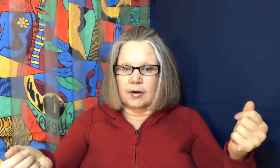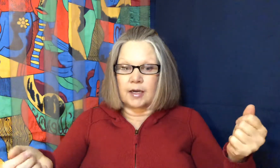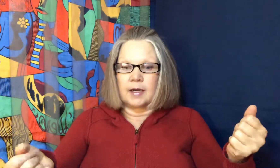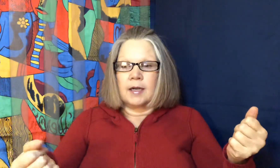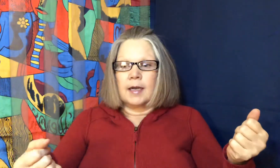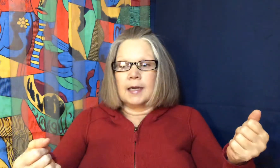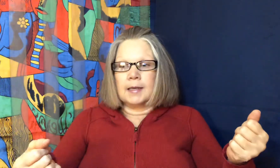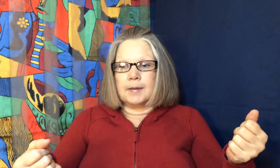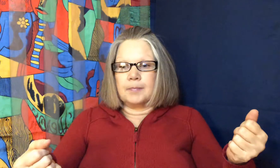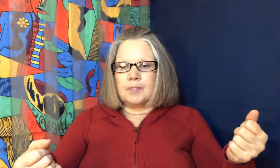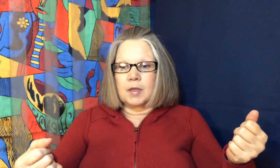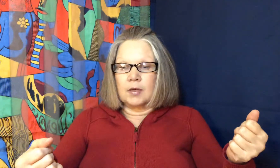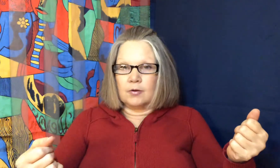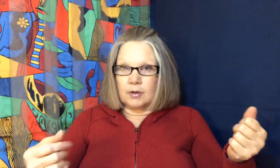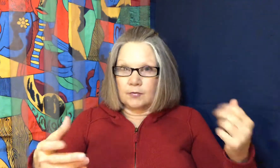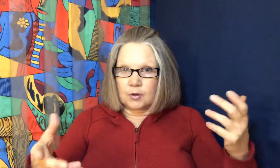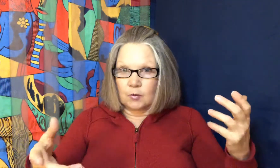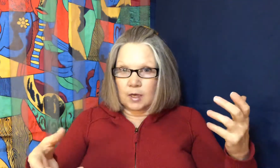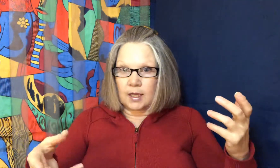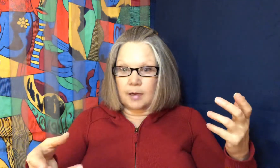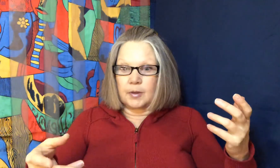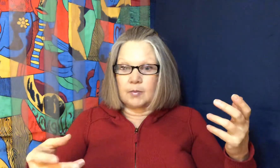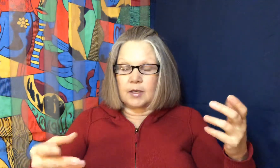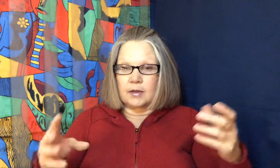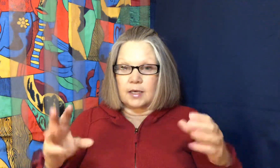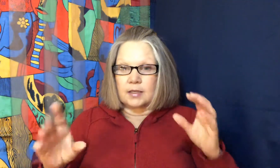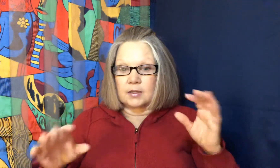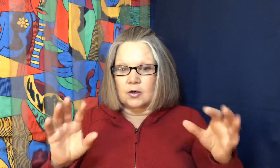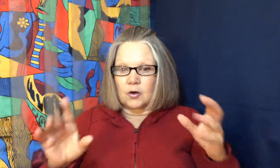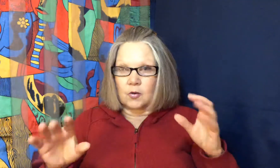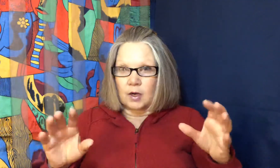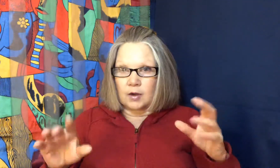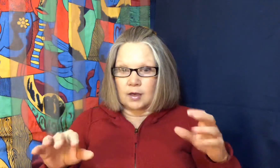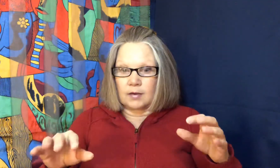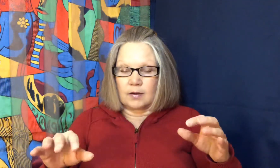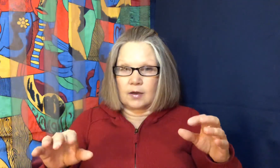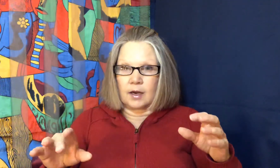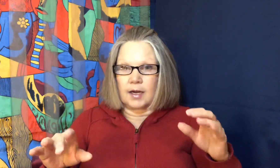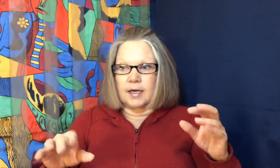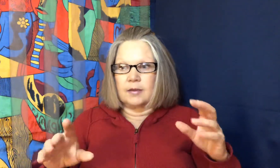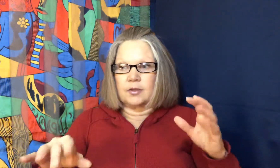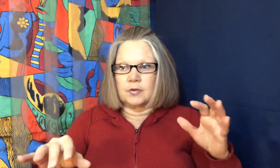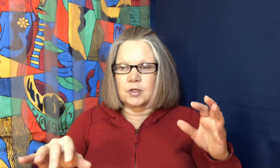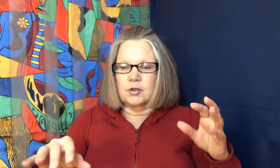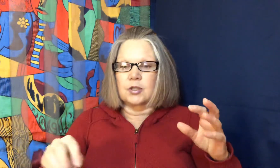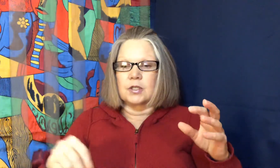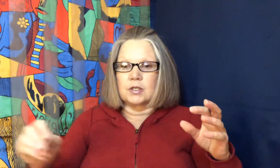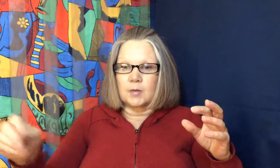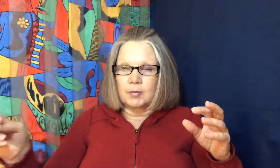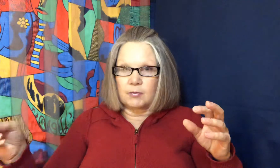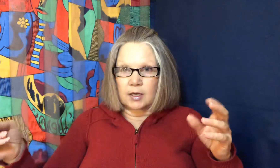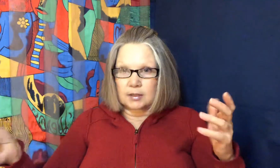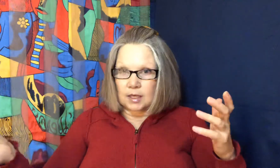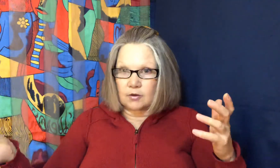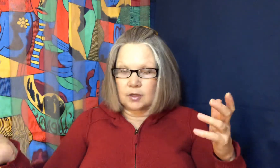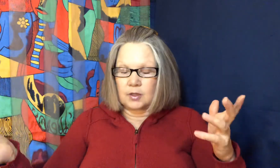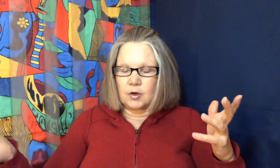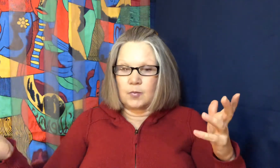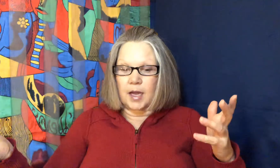you know if you don't want to get up in the middle of the night and start going on online and doing searches maybe write it down on a notepad